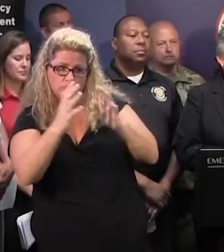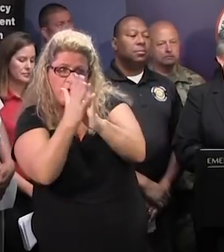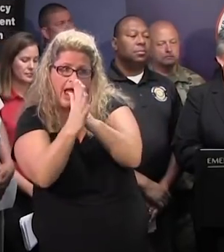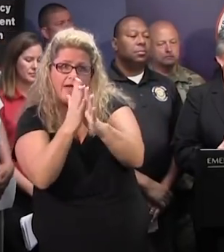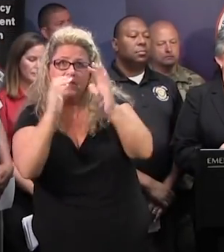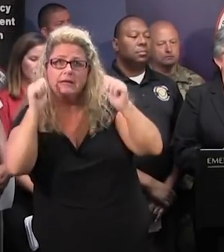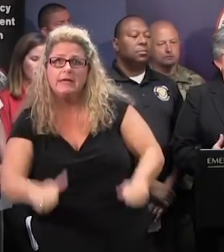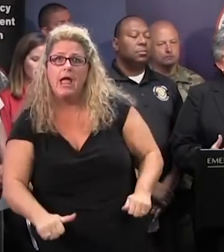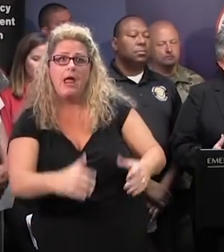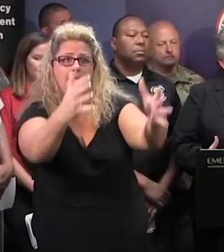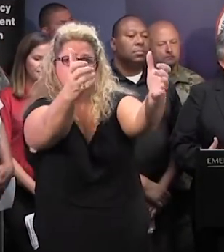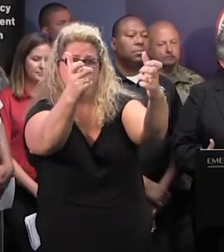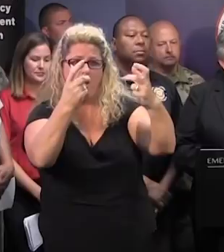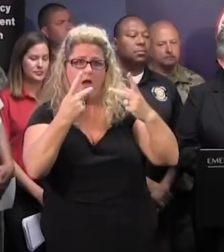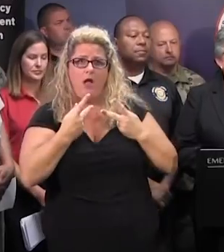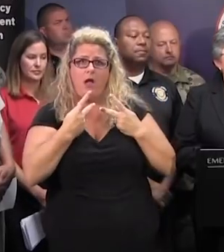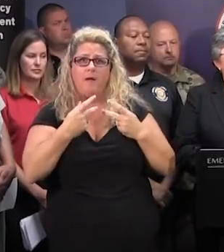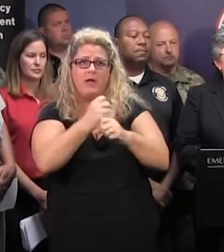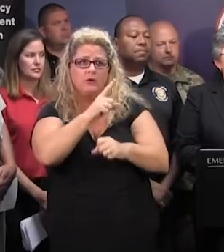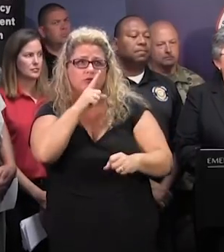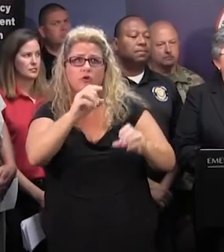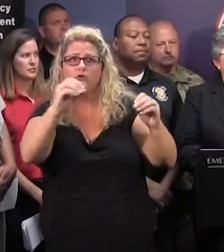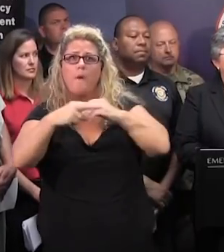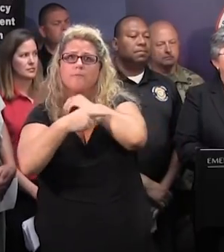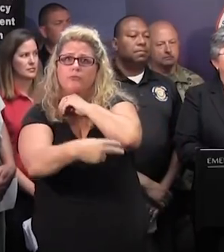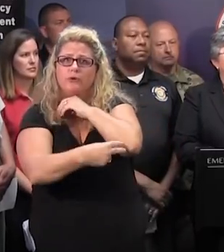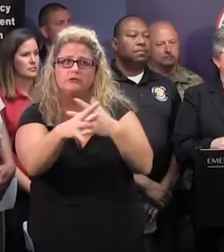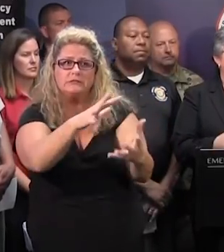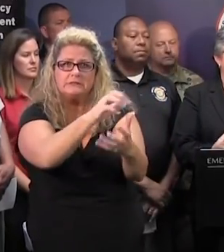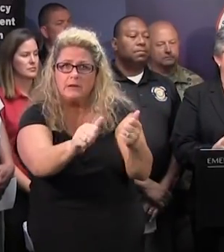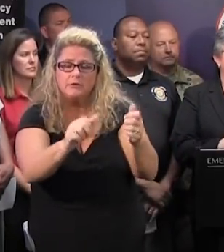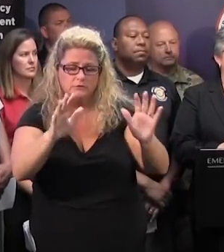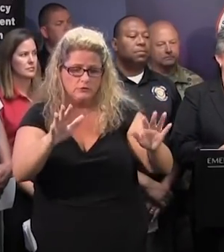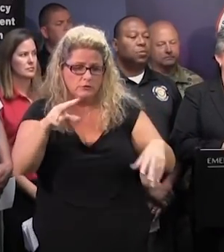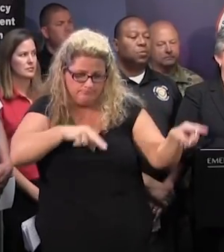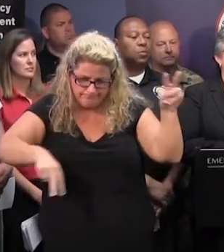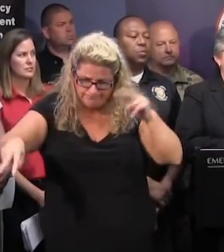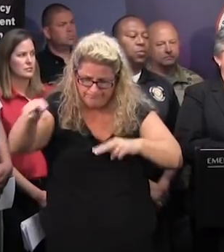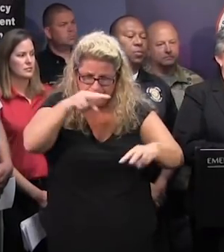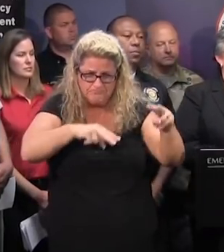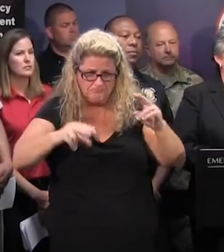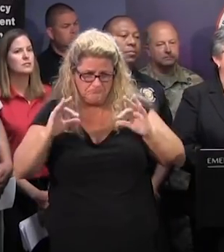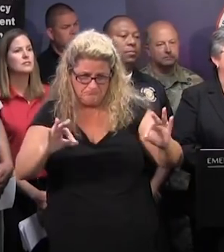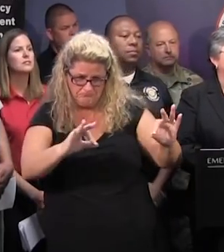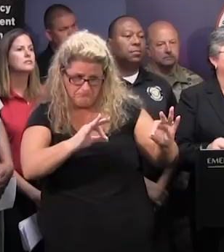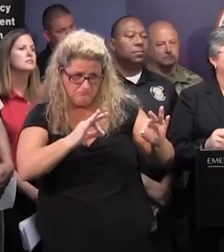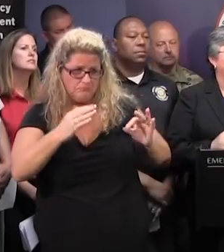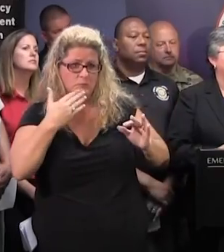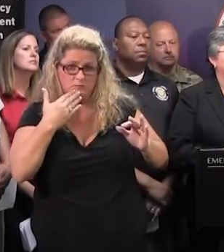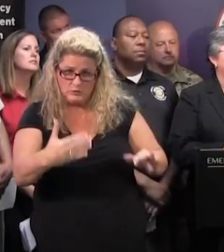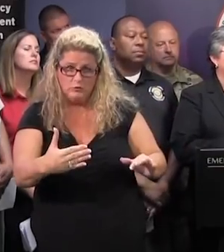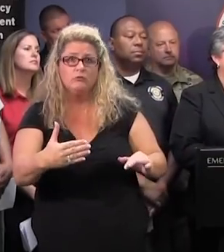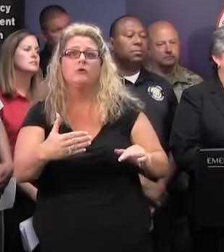comes back in from making sure that nothing's washed out or any of our bridges are incapacitated. And that'll be done in advance of the reentry order